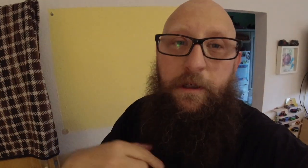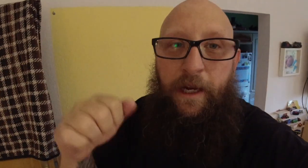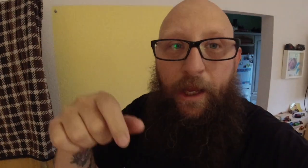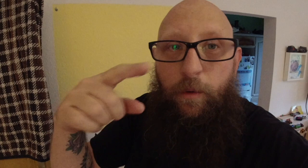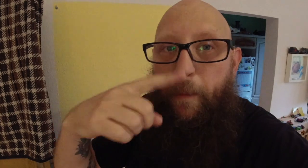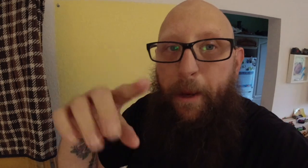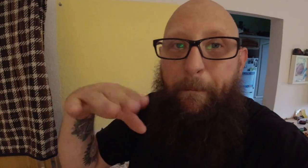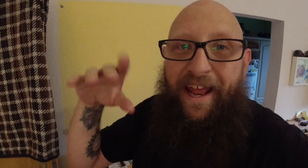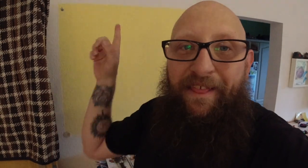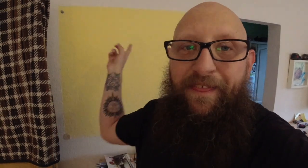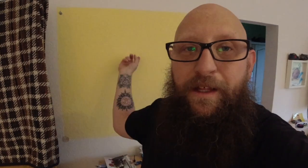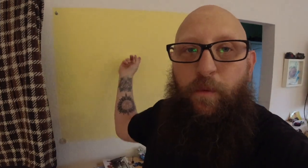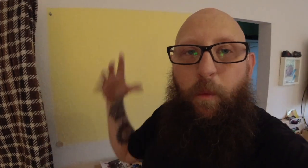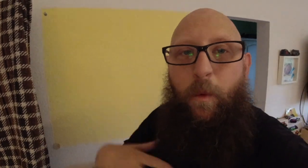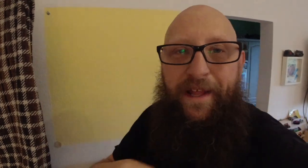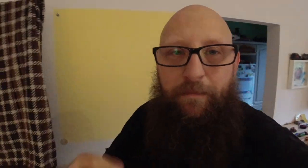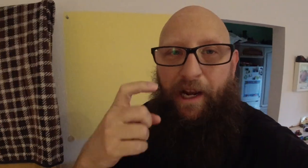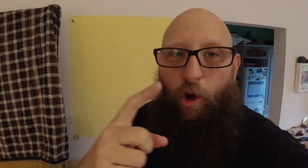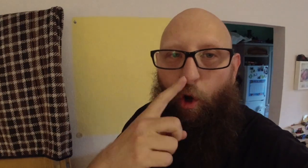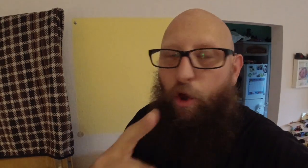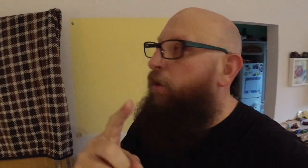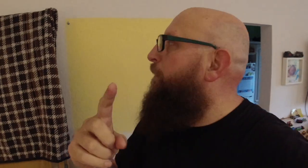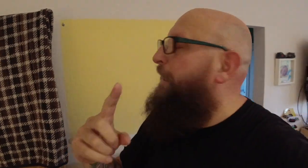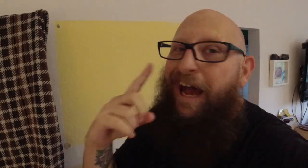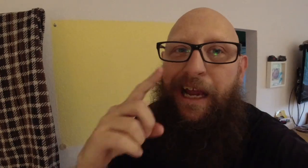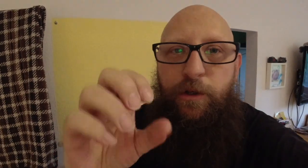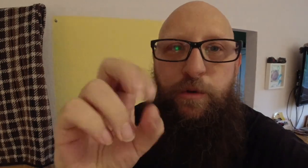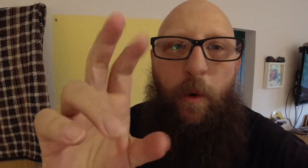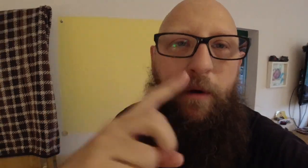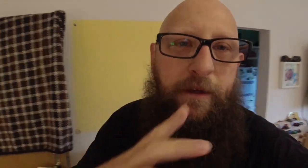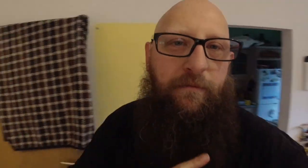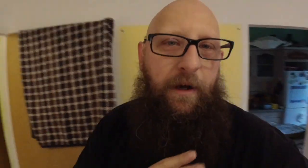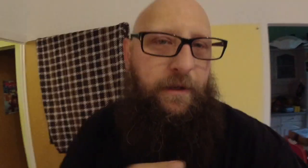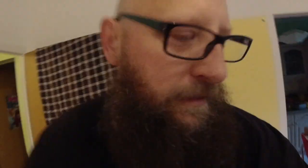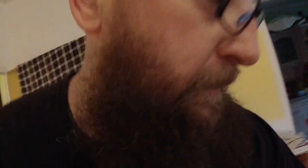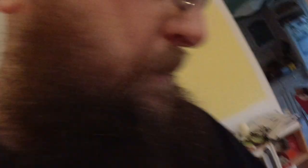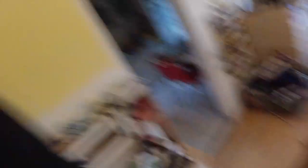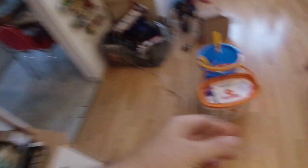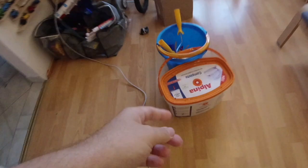hit my pencil, right, because I saw this one, so.